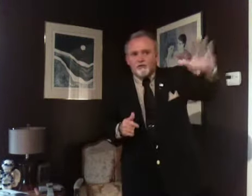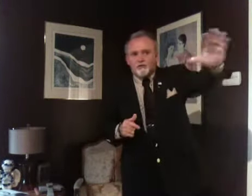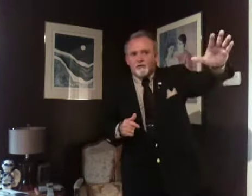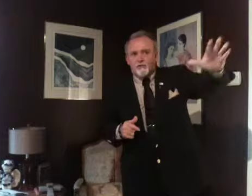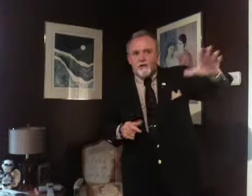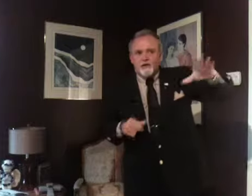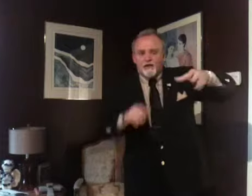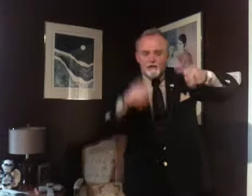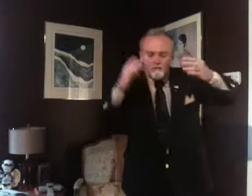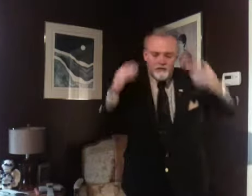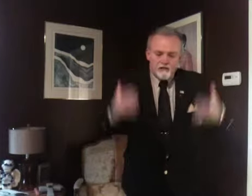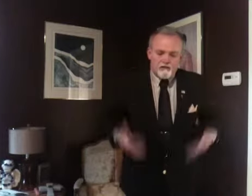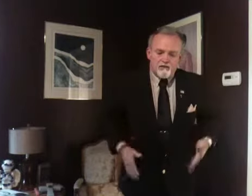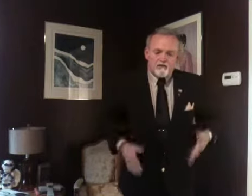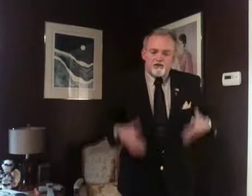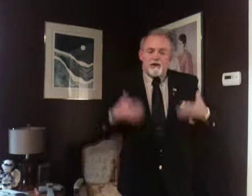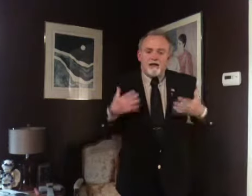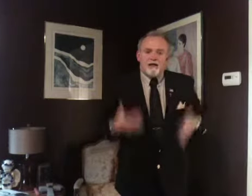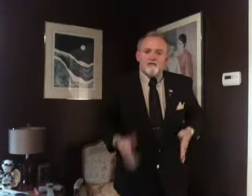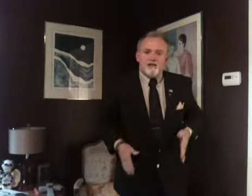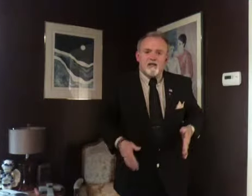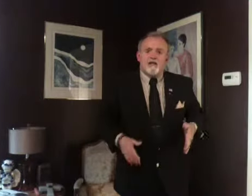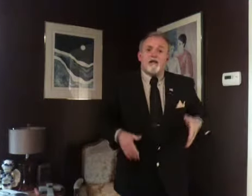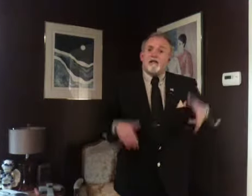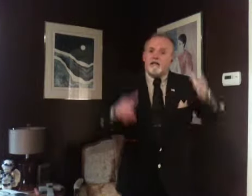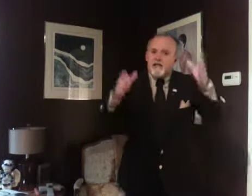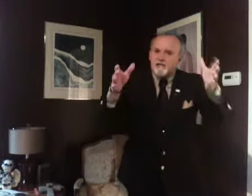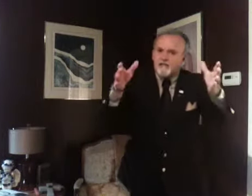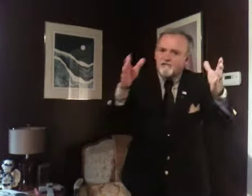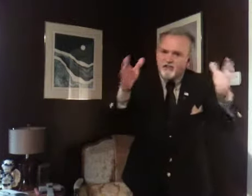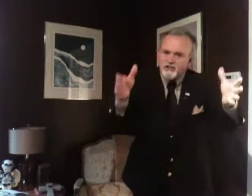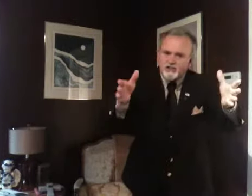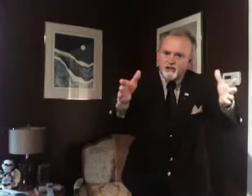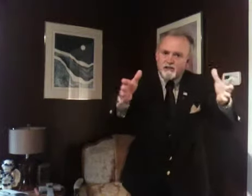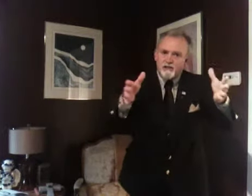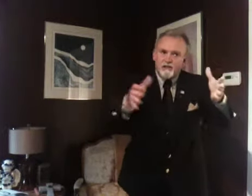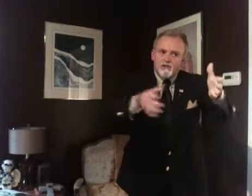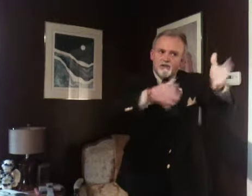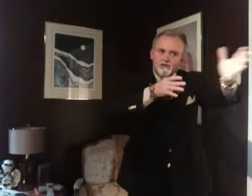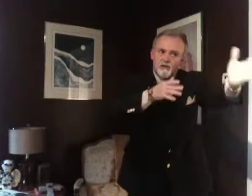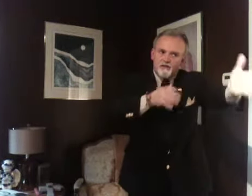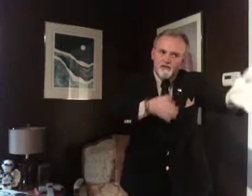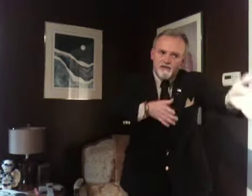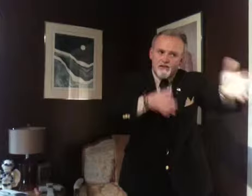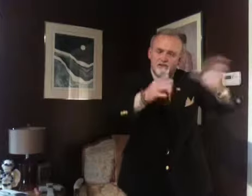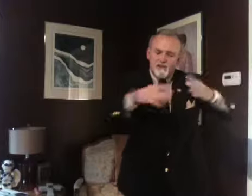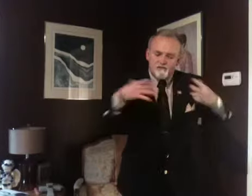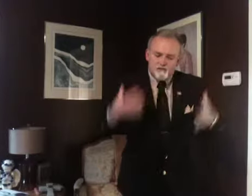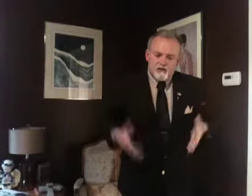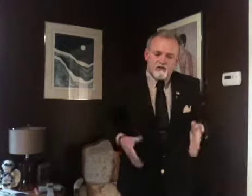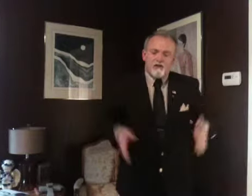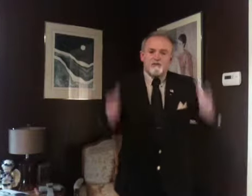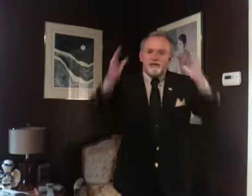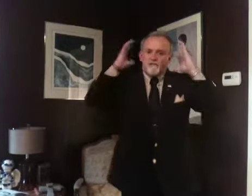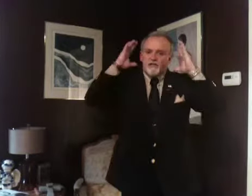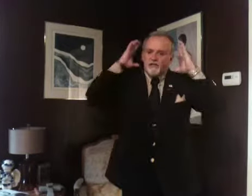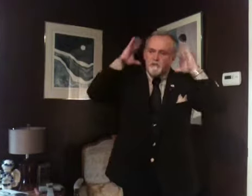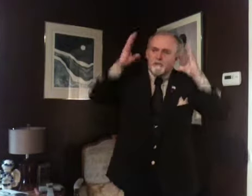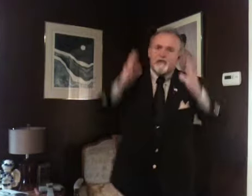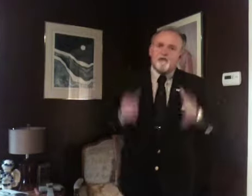look at that brand name. Try it on. Check it out. Then that's a vision. You start to see yourself. You try to know that's a vision. put that